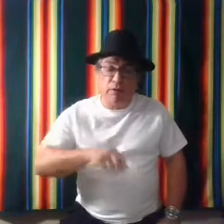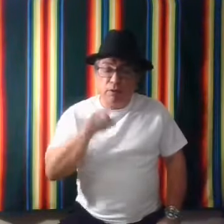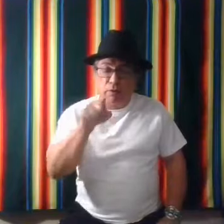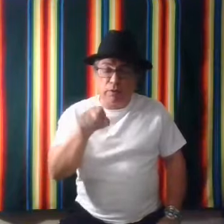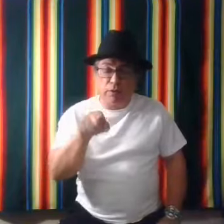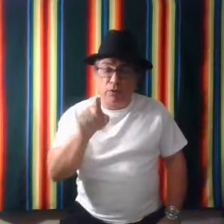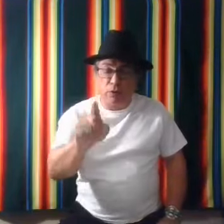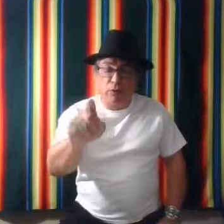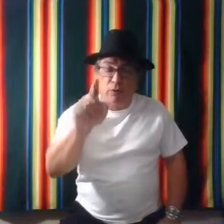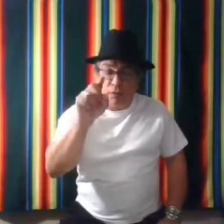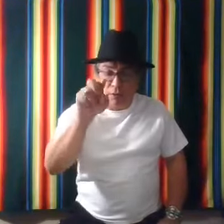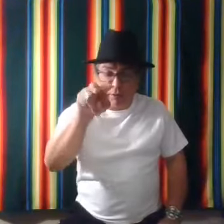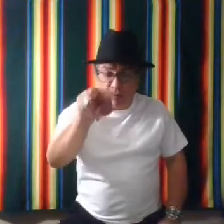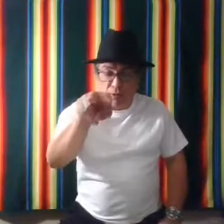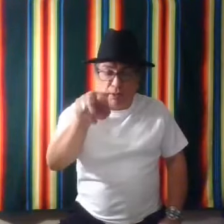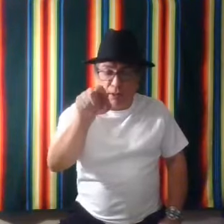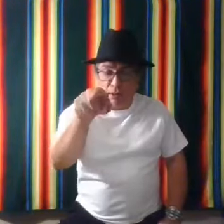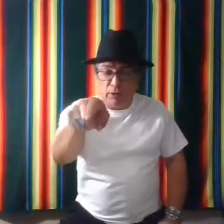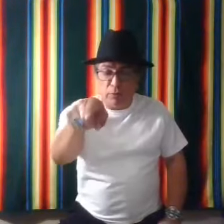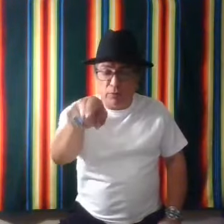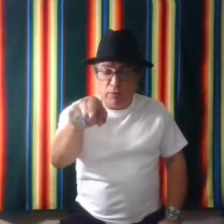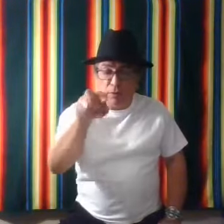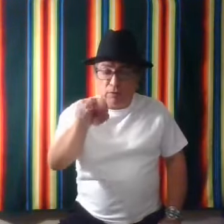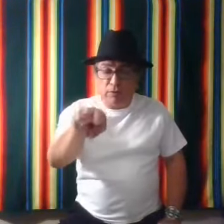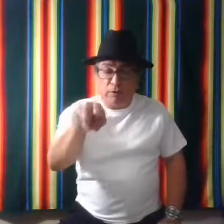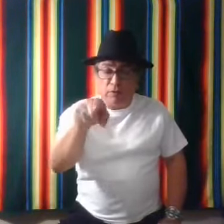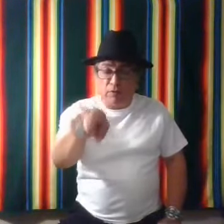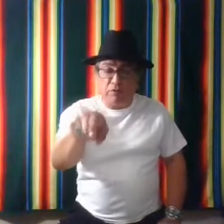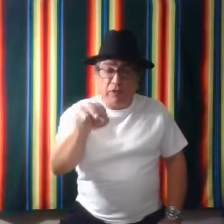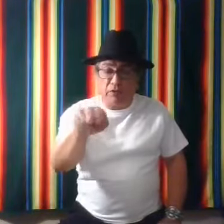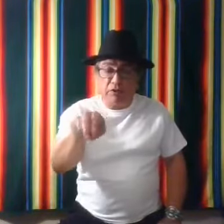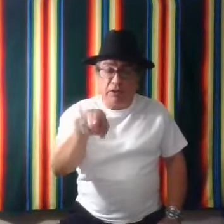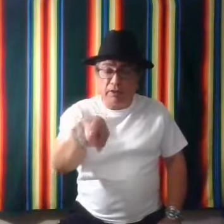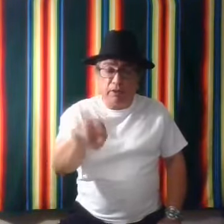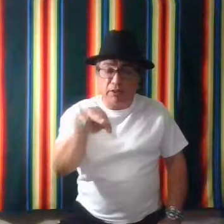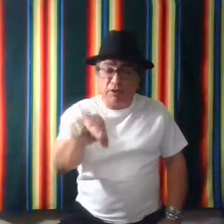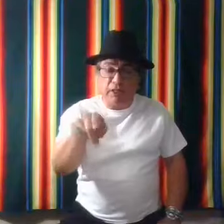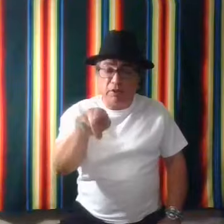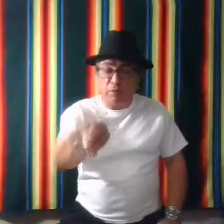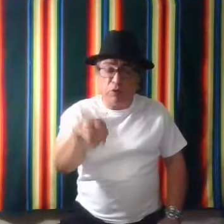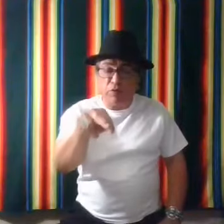So your fingers just exchanging and moving.